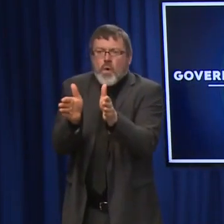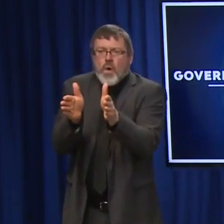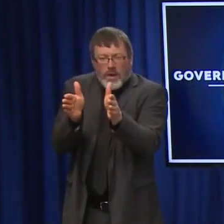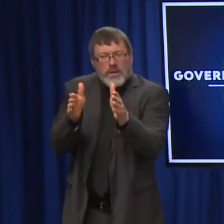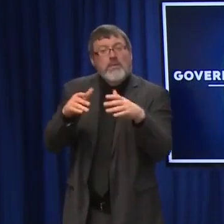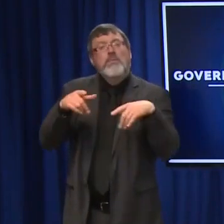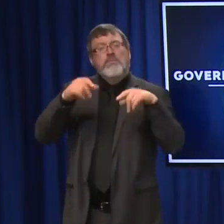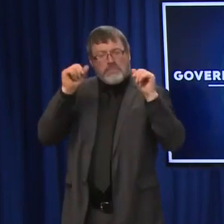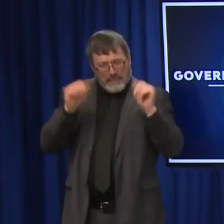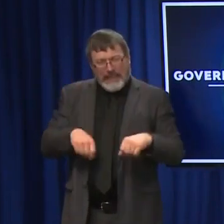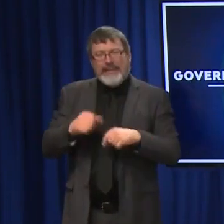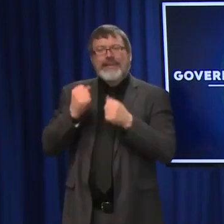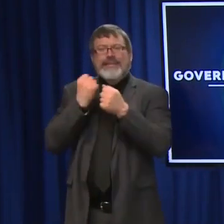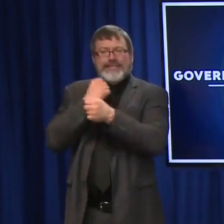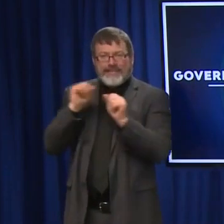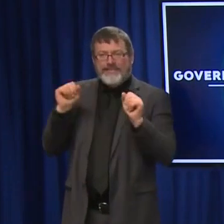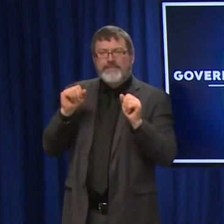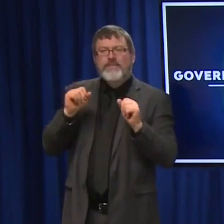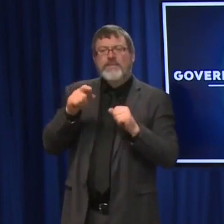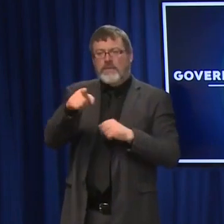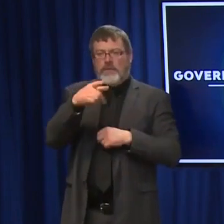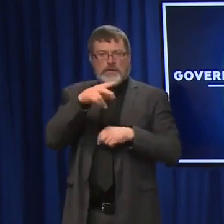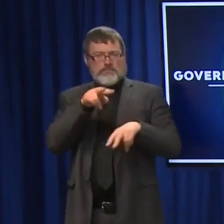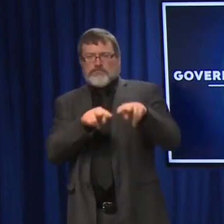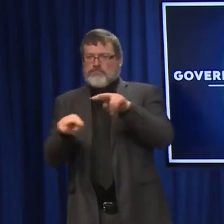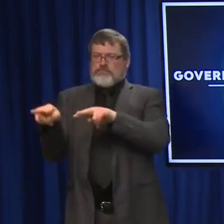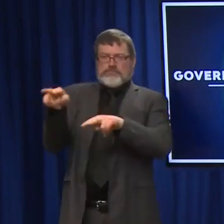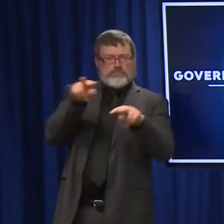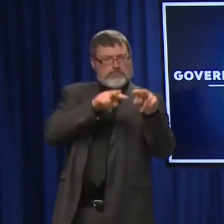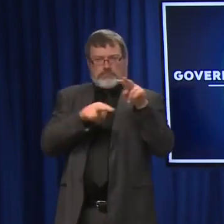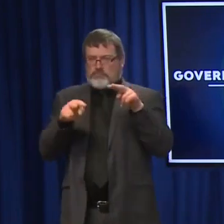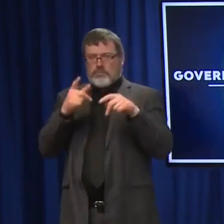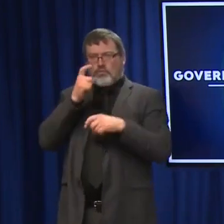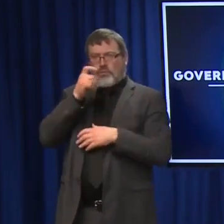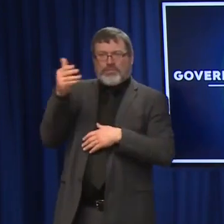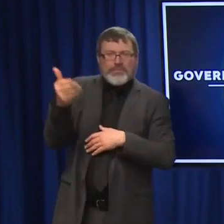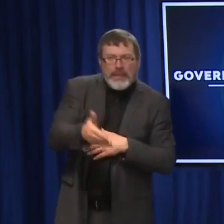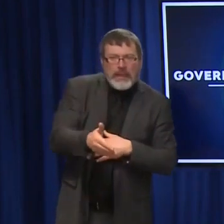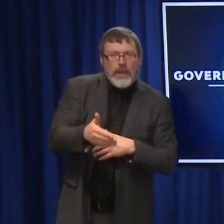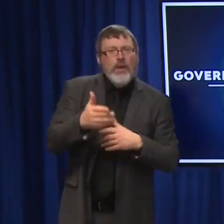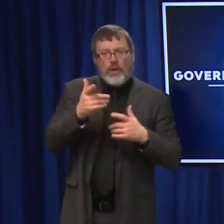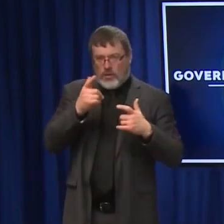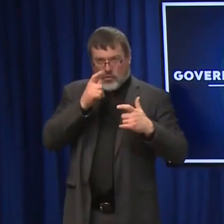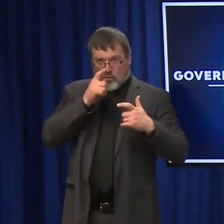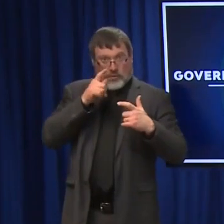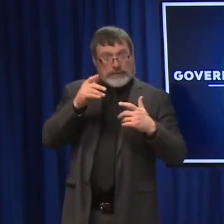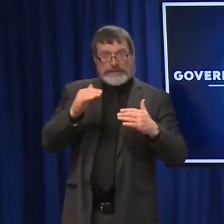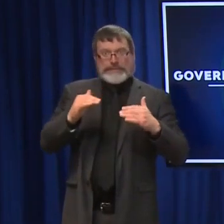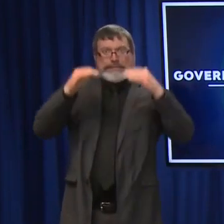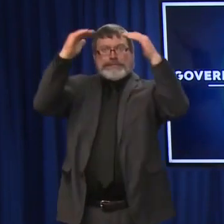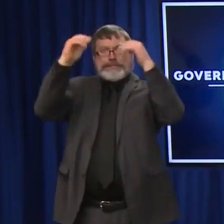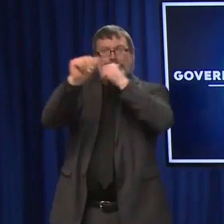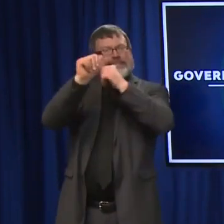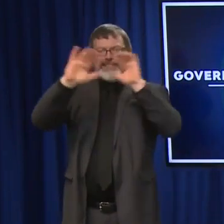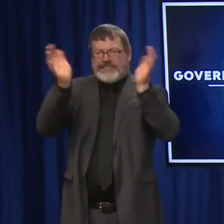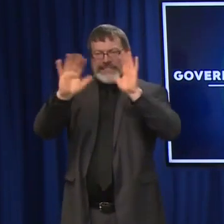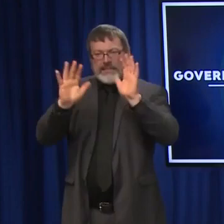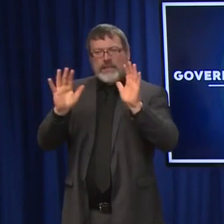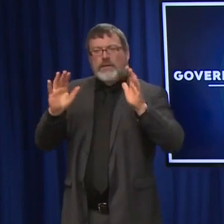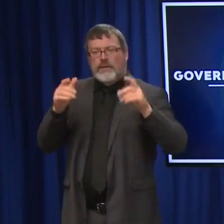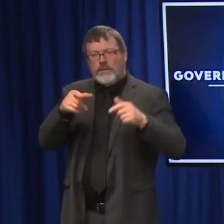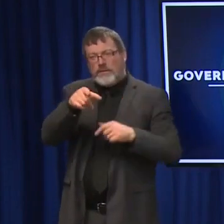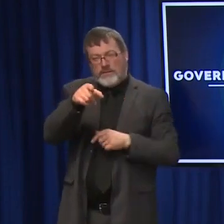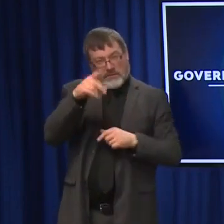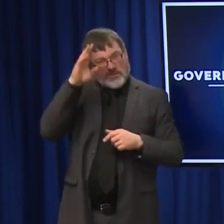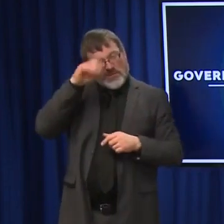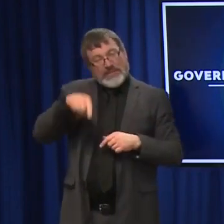And with the appropriate layers of protection, it can minimize the risk of spread of COVID-19. But it is important, especially over the holidays,